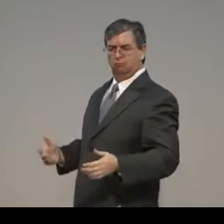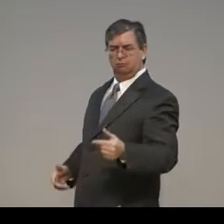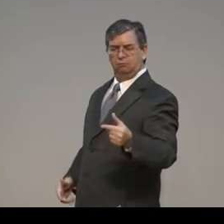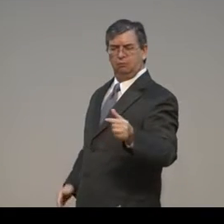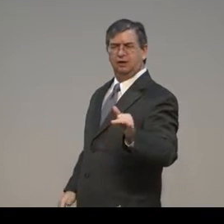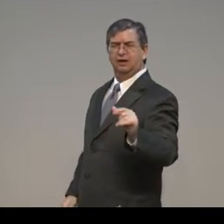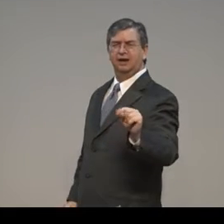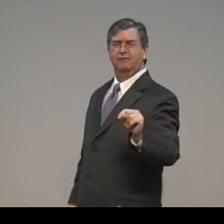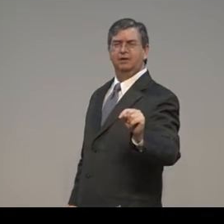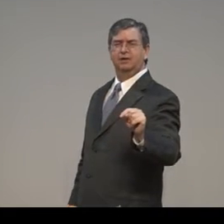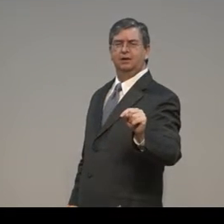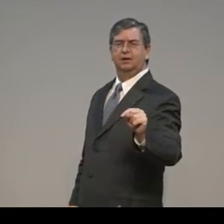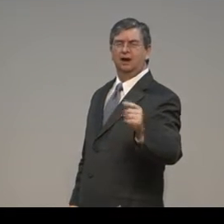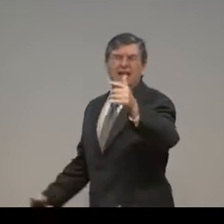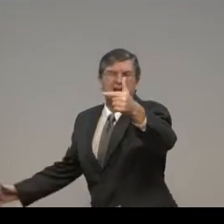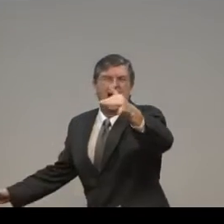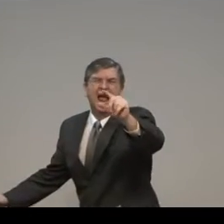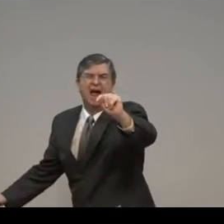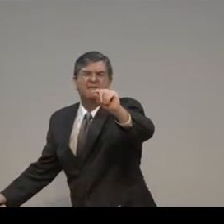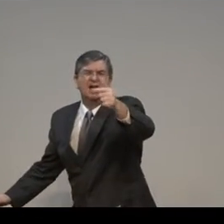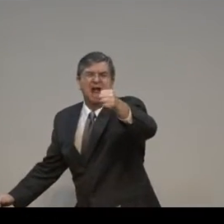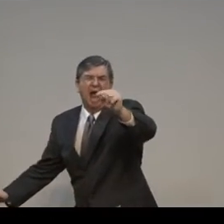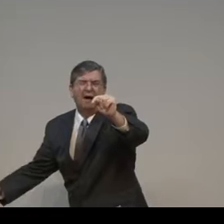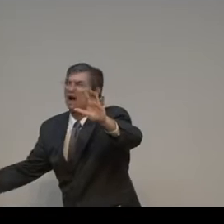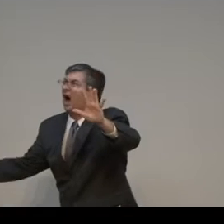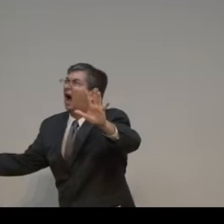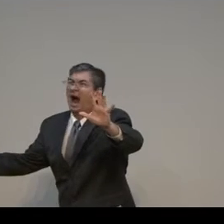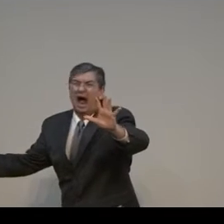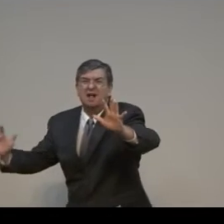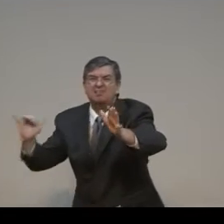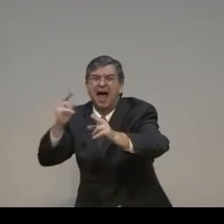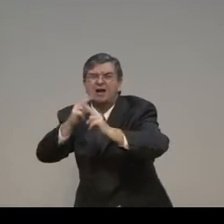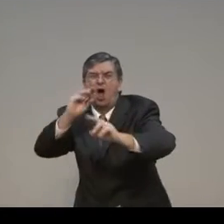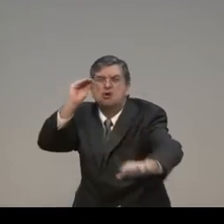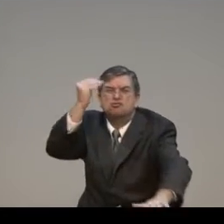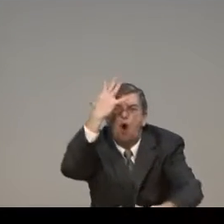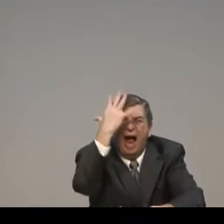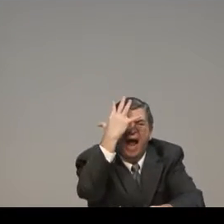what it is that he speaks of, in itself was a grace